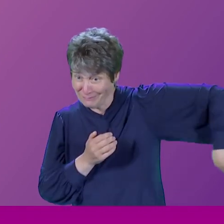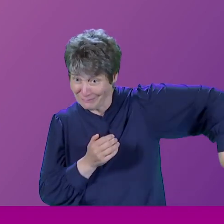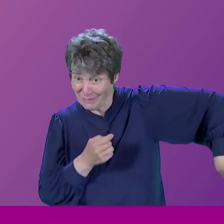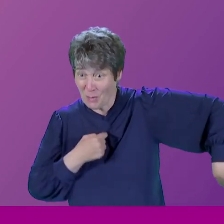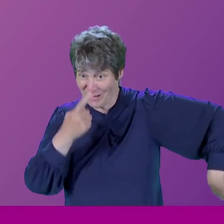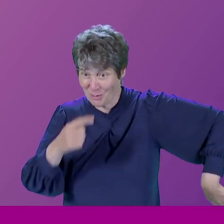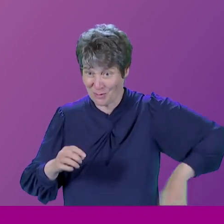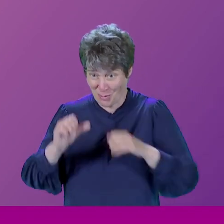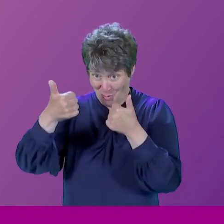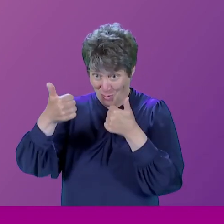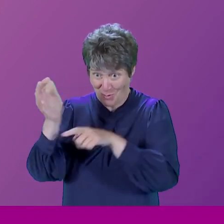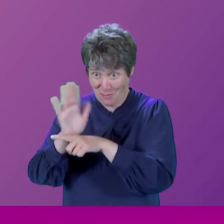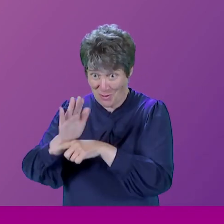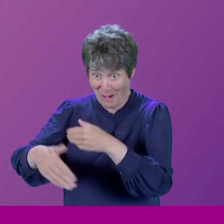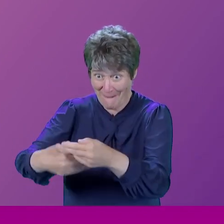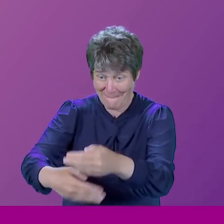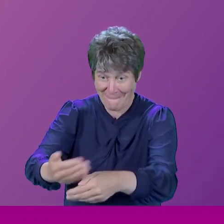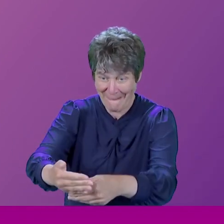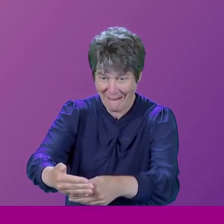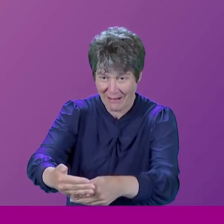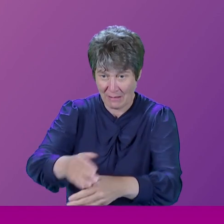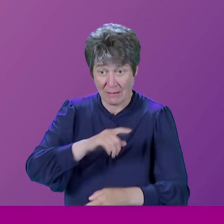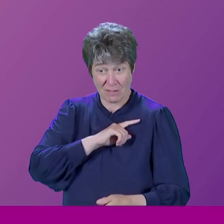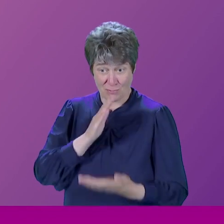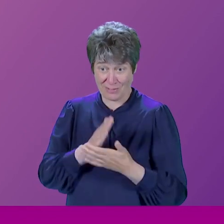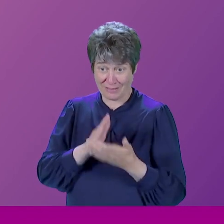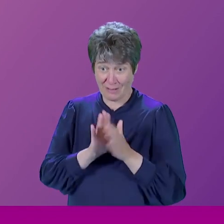that the book was not really as good as we cracked it up to be.